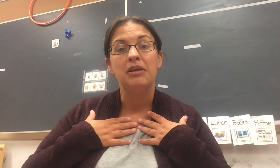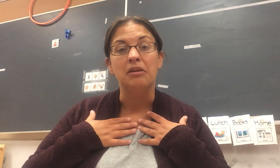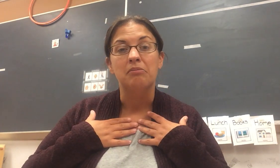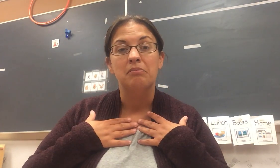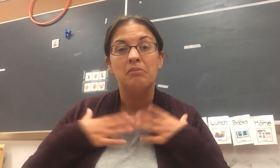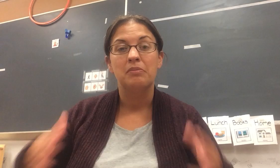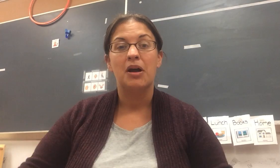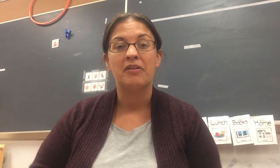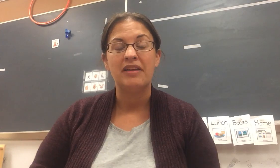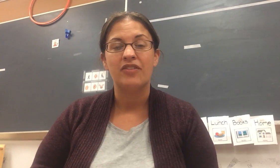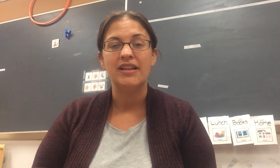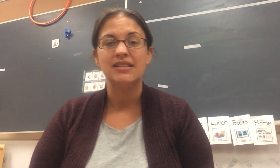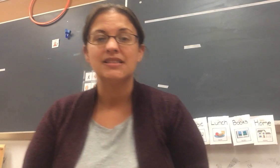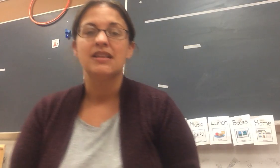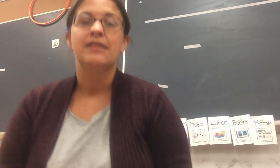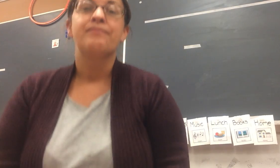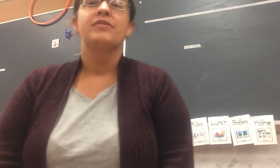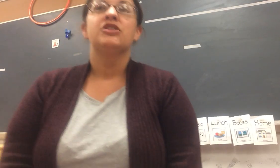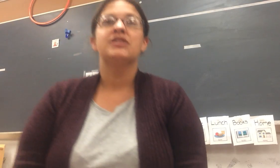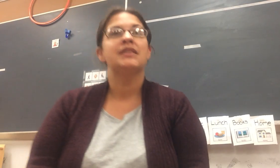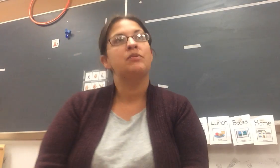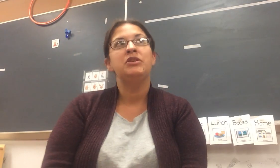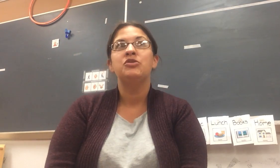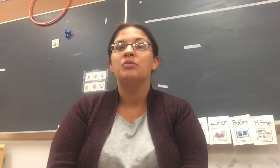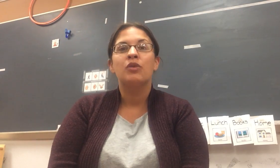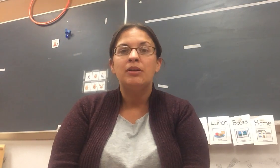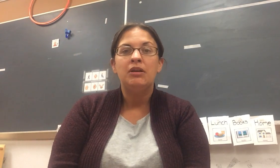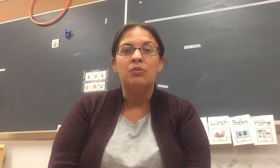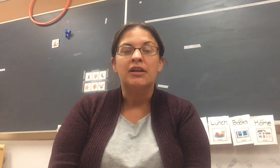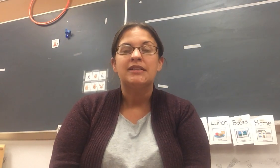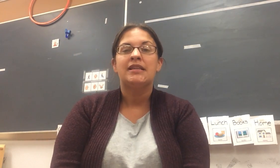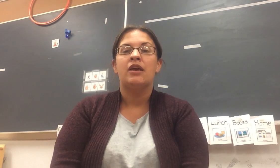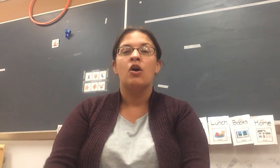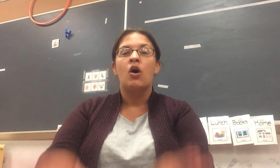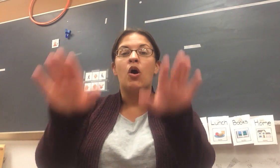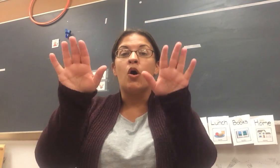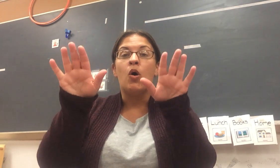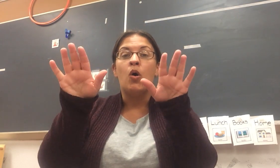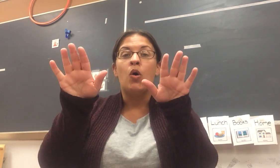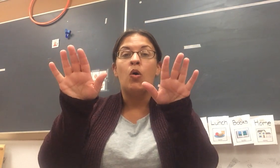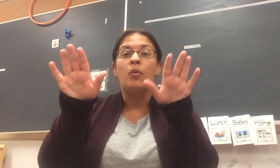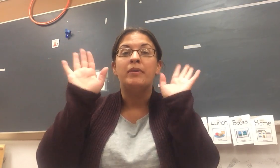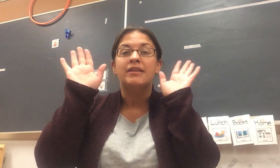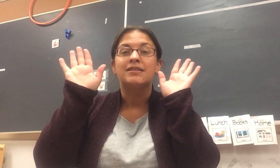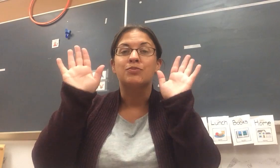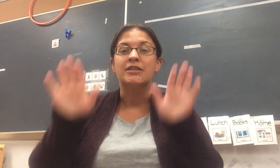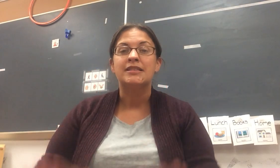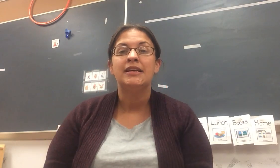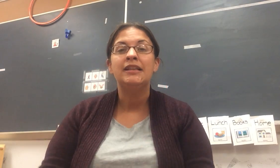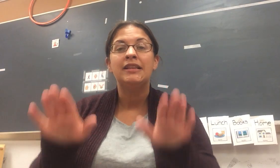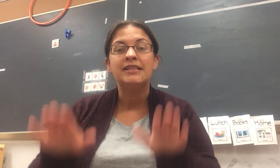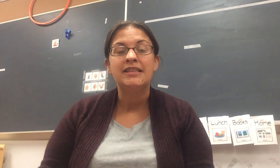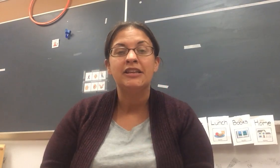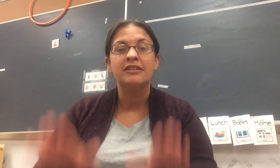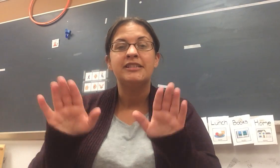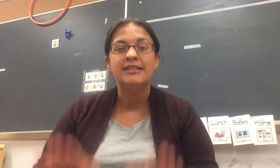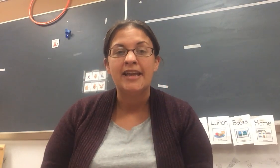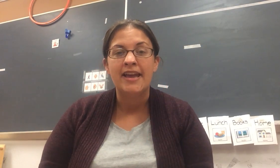me. All right, friends? Just like we do at morning meeting, we're going to say, Oh, Miss Priscilla's here today.